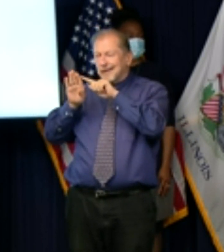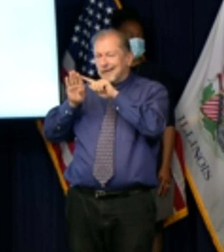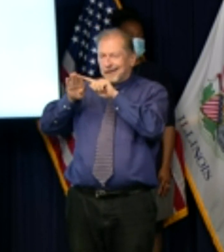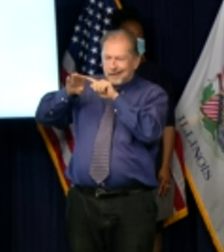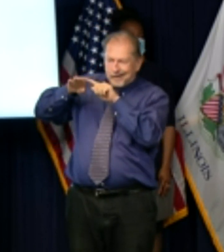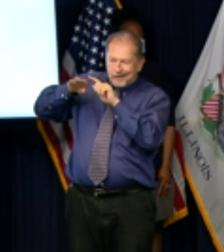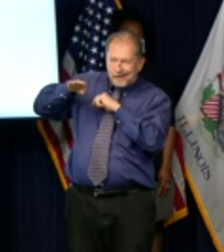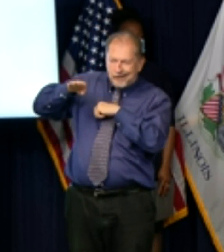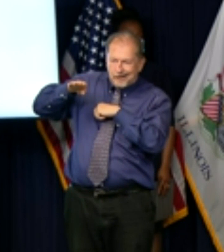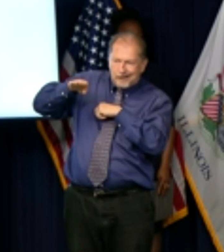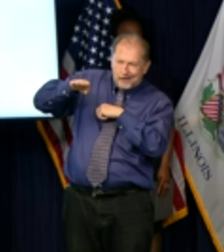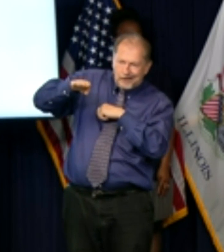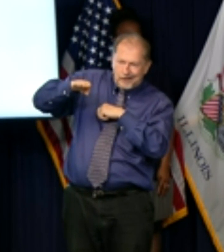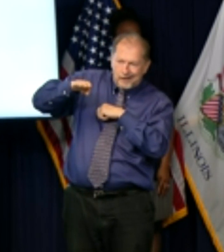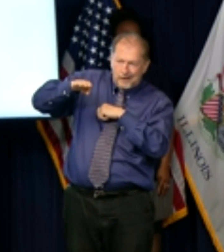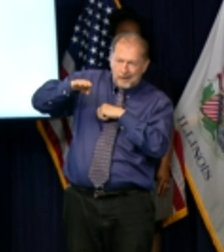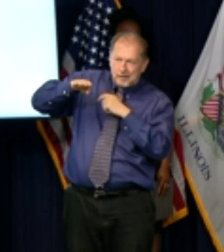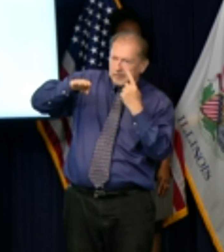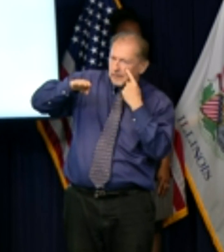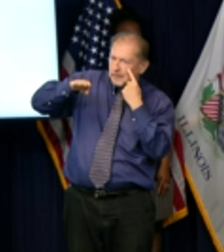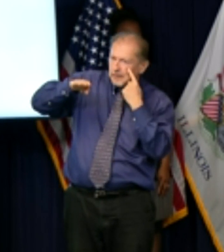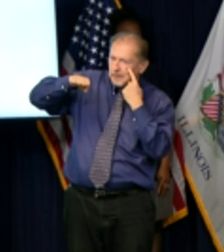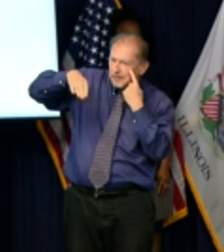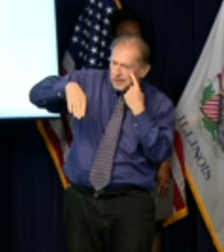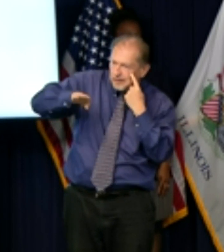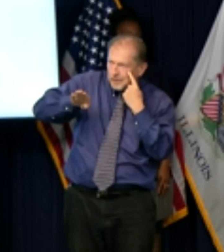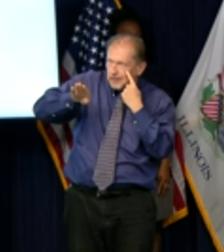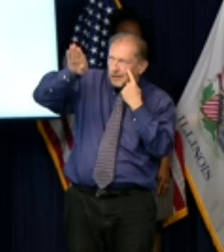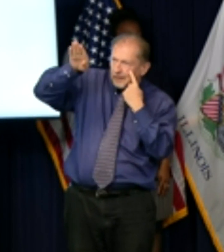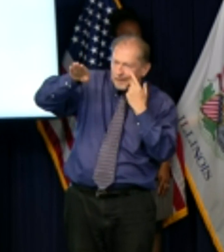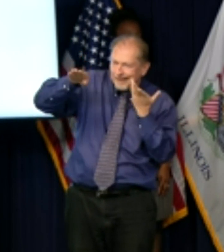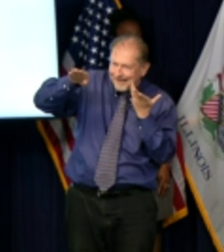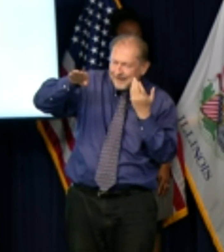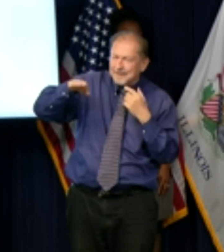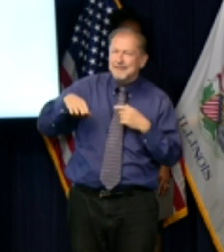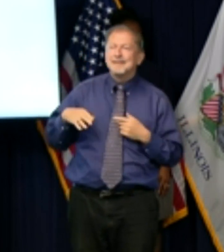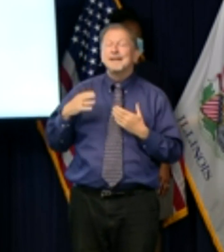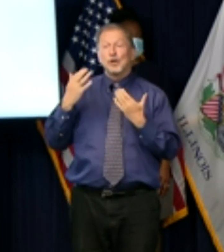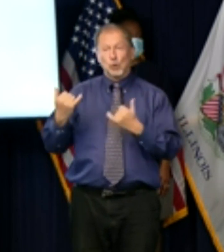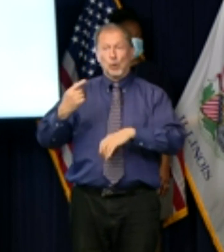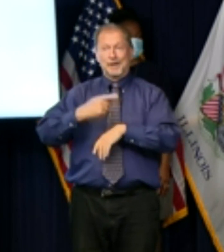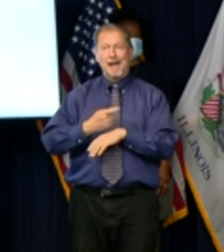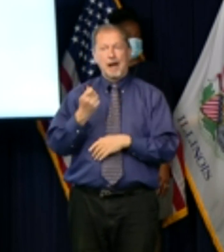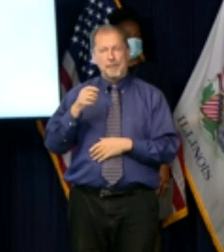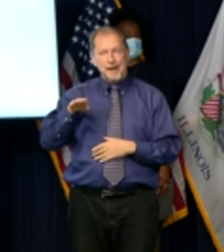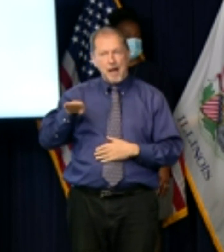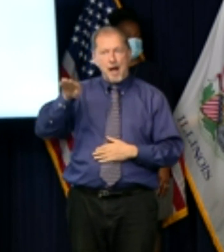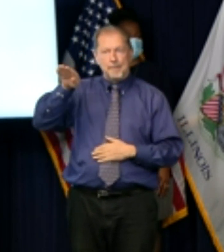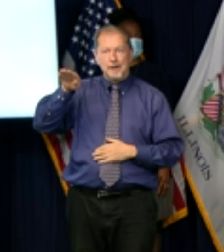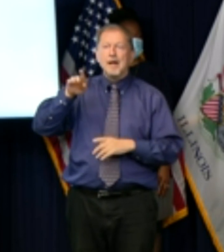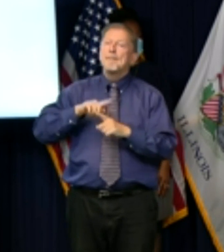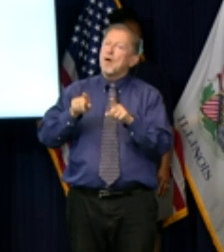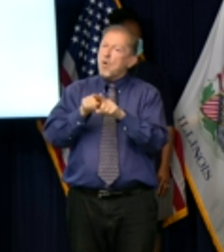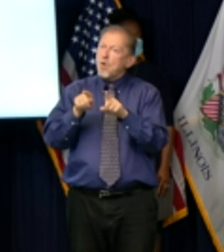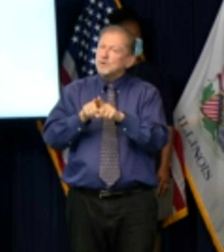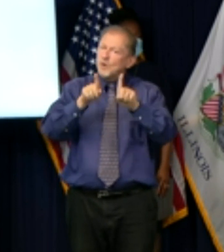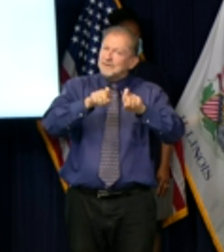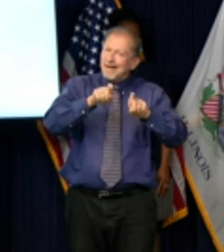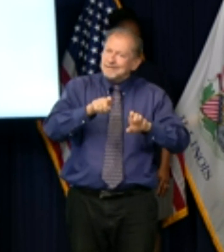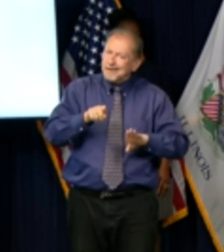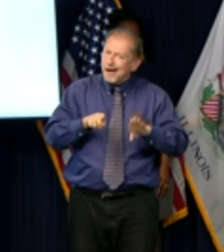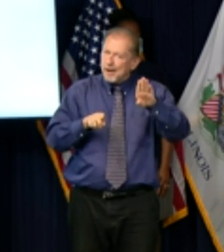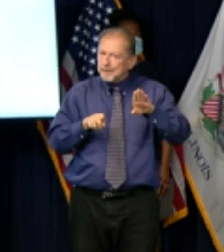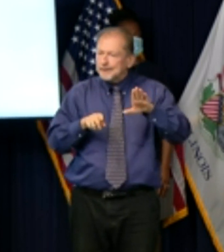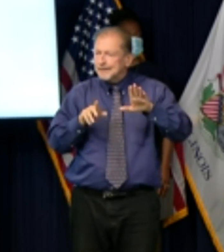number of infections that were being reported um today it went up although the number of tests went up also significantly